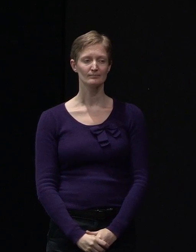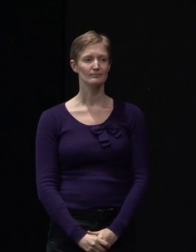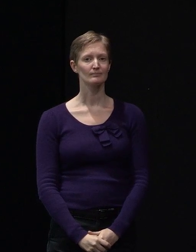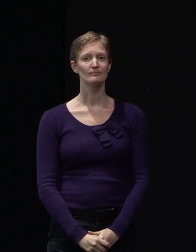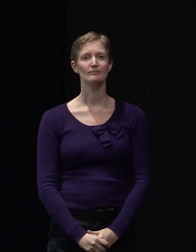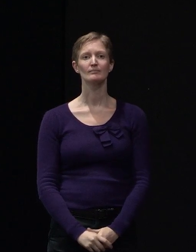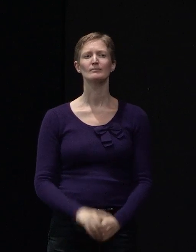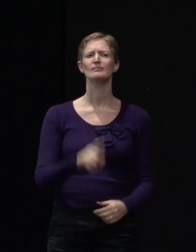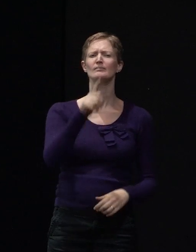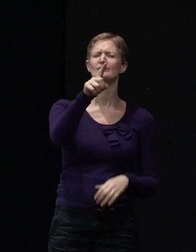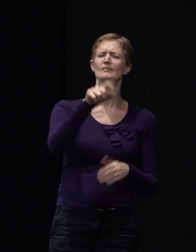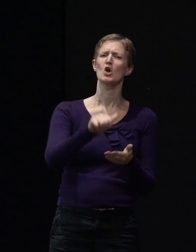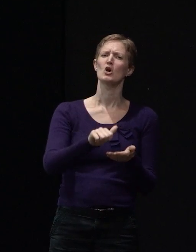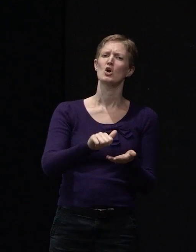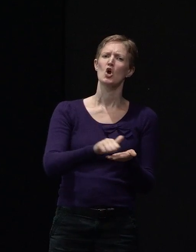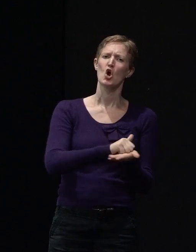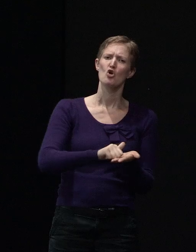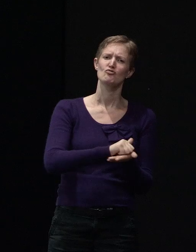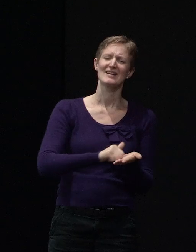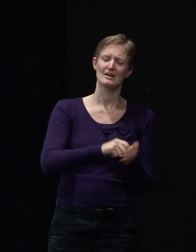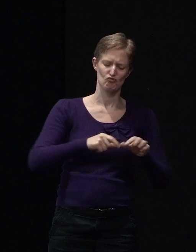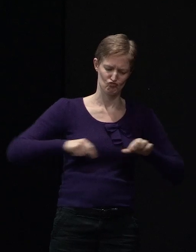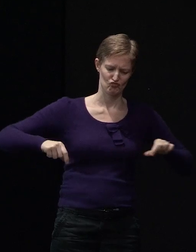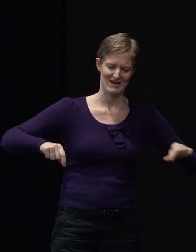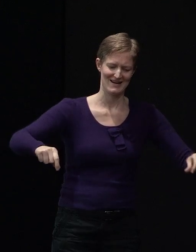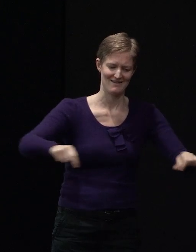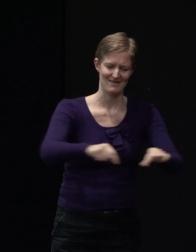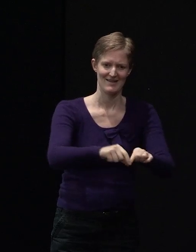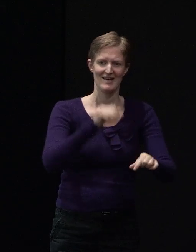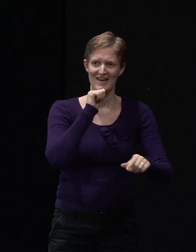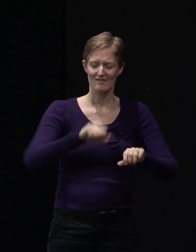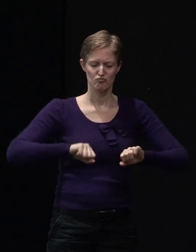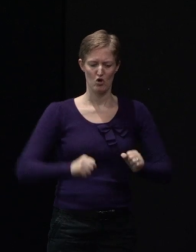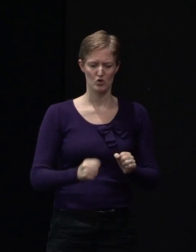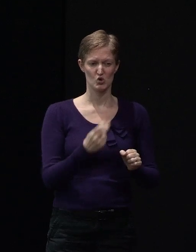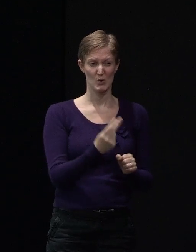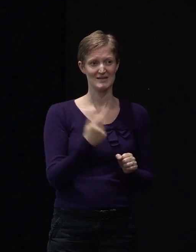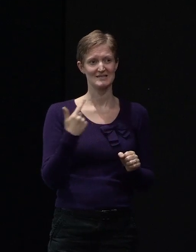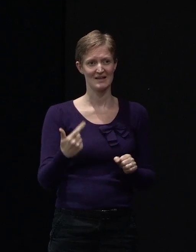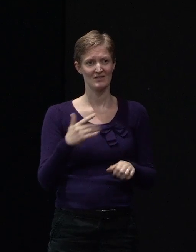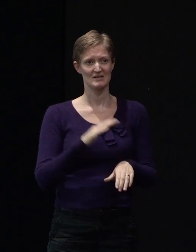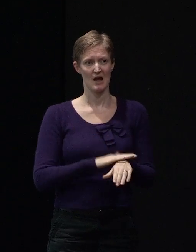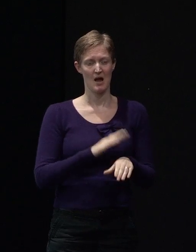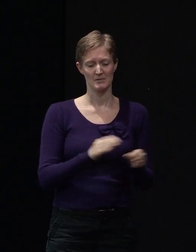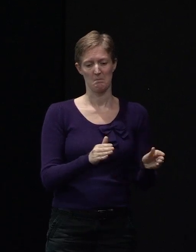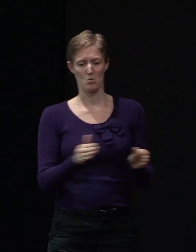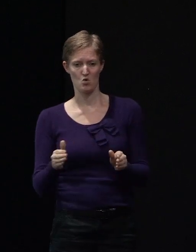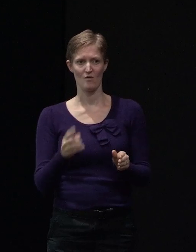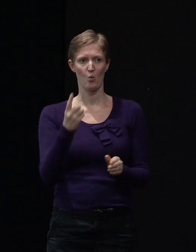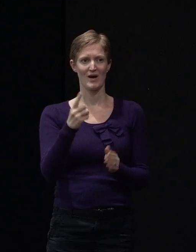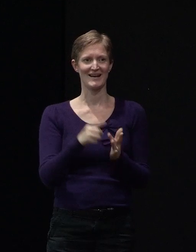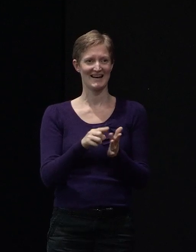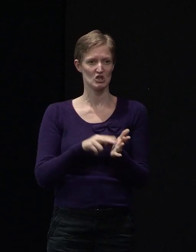Concrete ring foundations, if they're broken 27 times and stepped sideways by about an inch, are they at it?